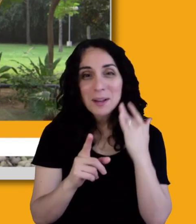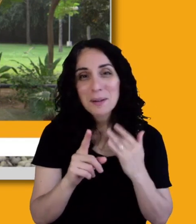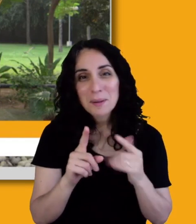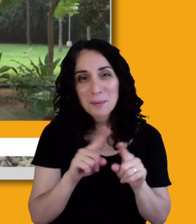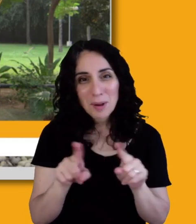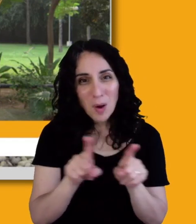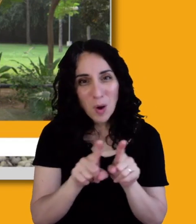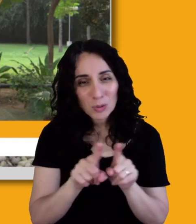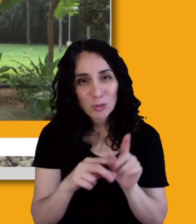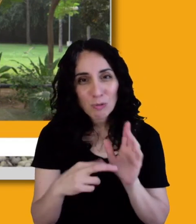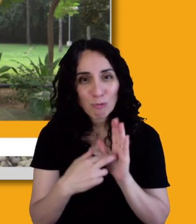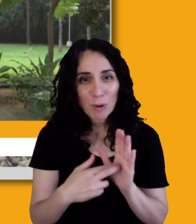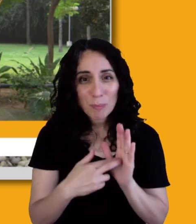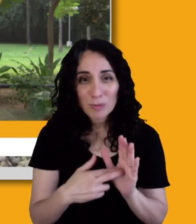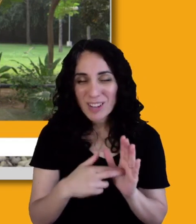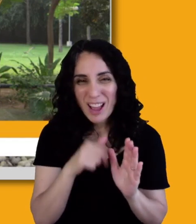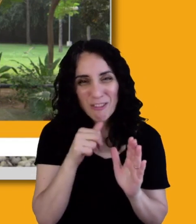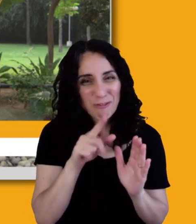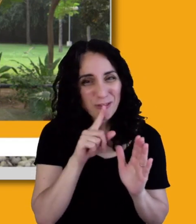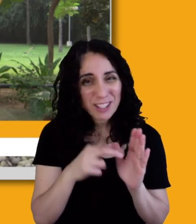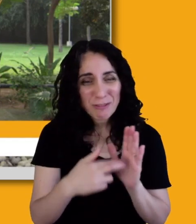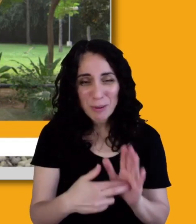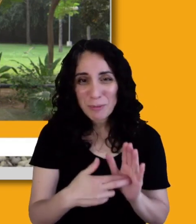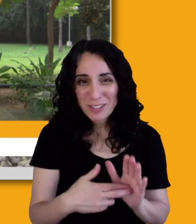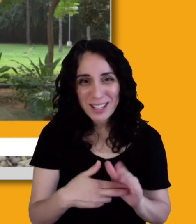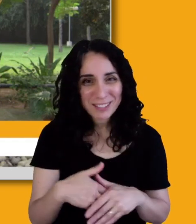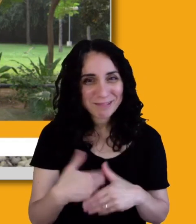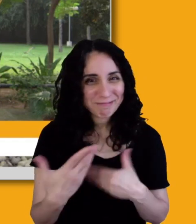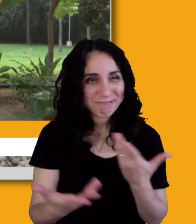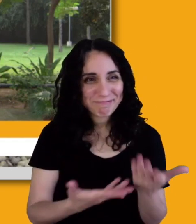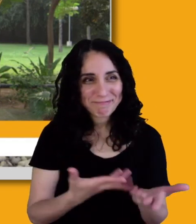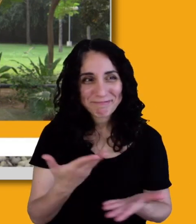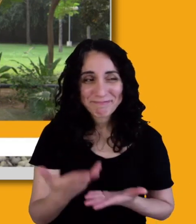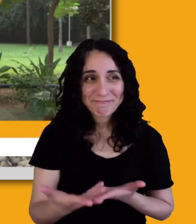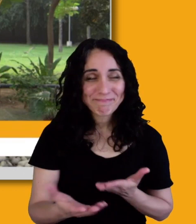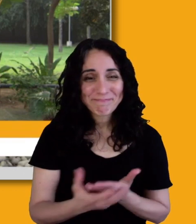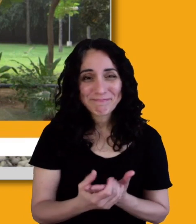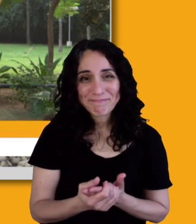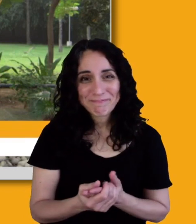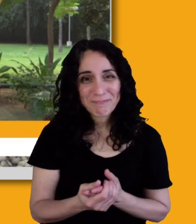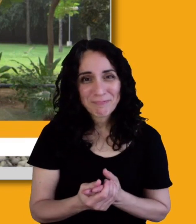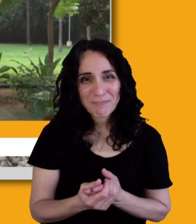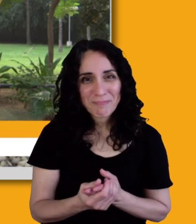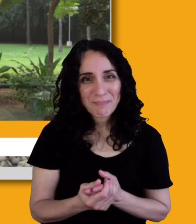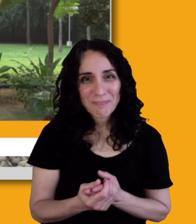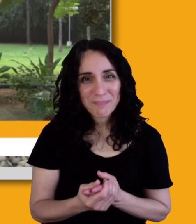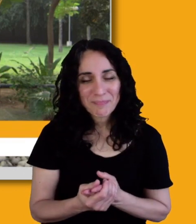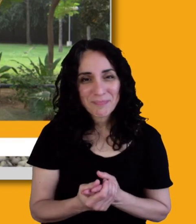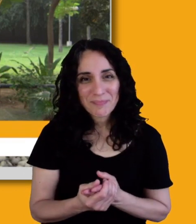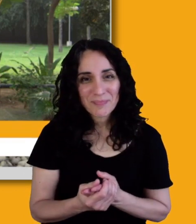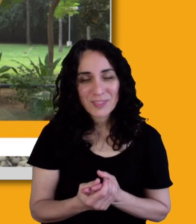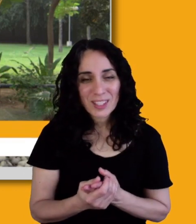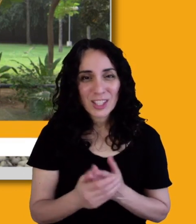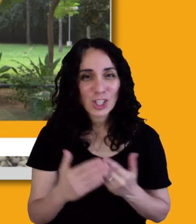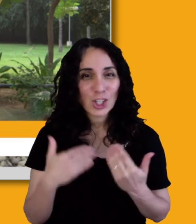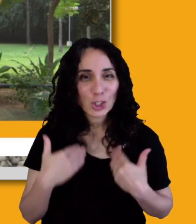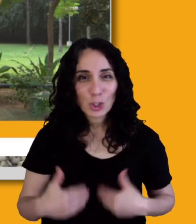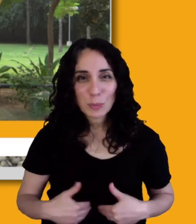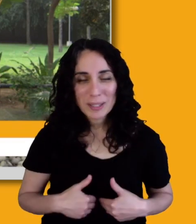kind of anything that, that resembles a human centered sort of thinking,